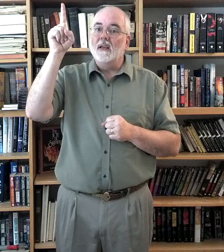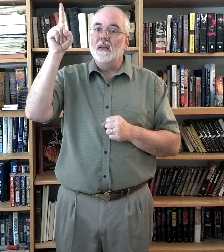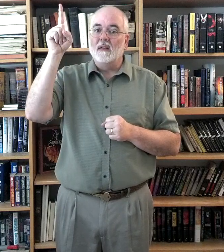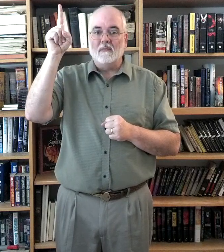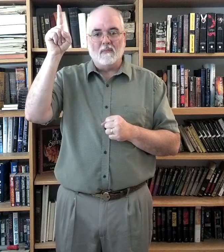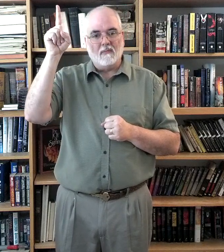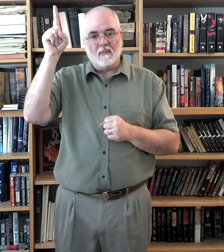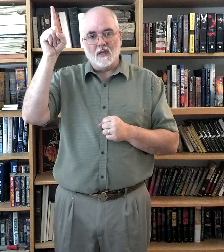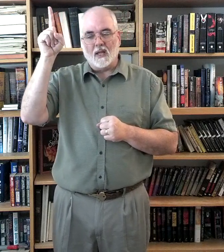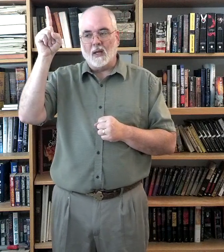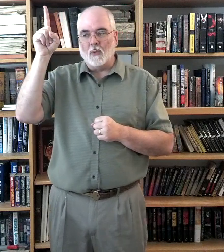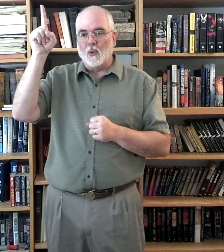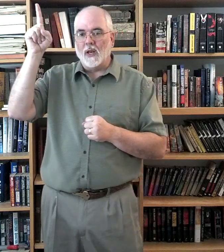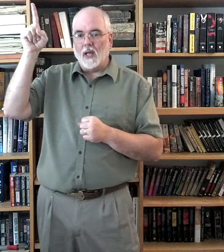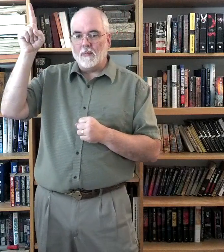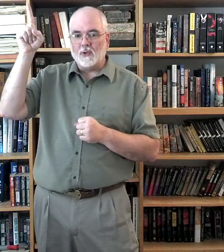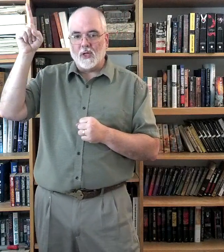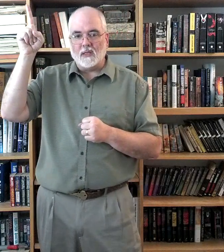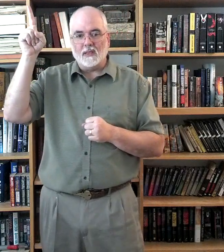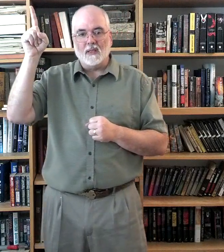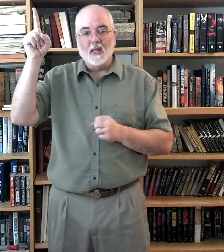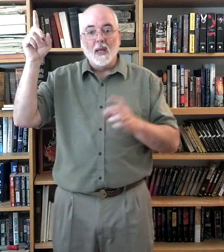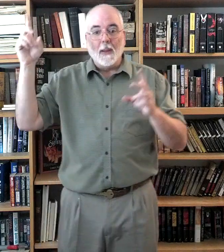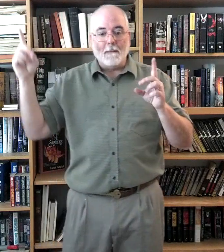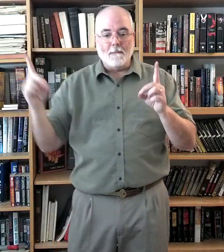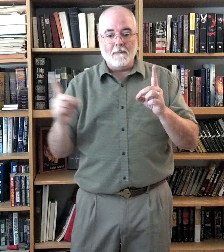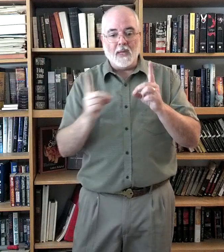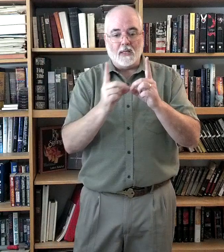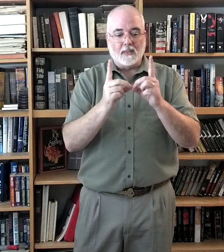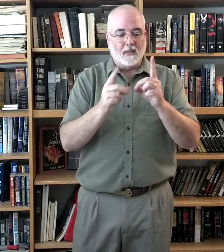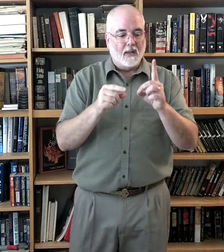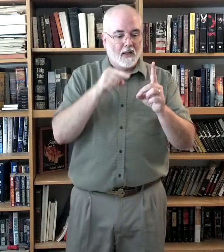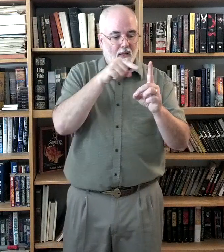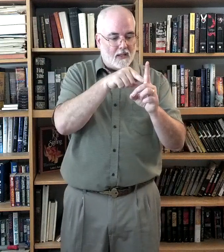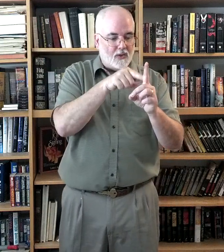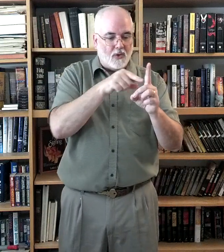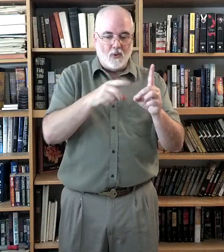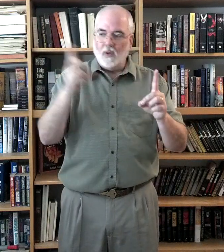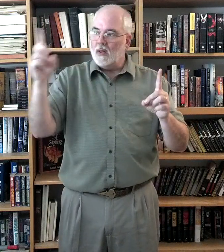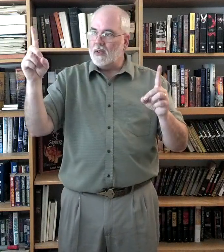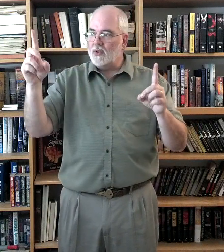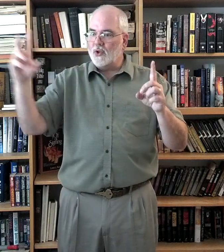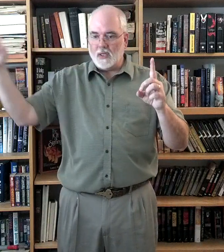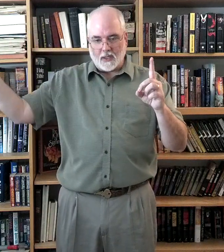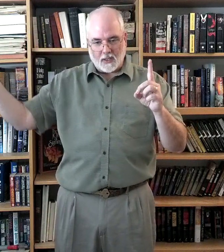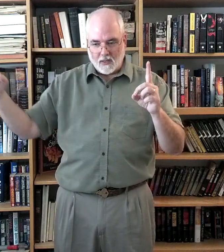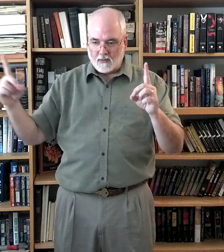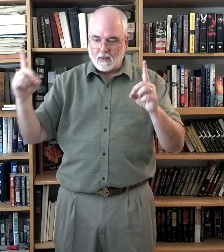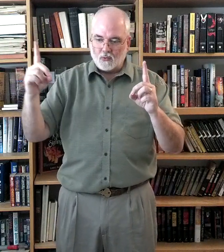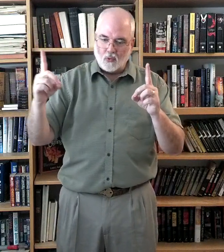He, again we're pointing up, Jesus, meets. This is you. This is Jesus. Oh,